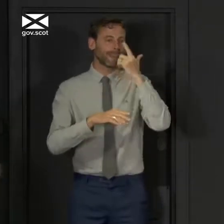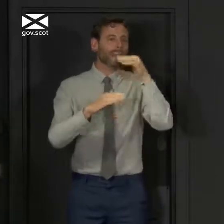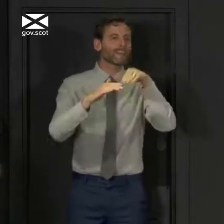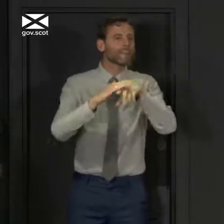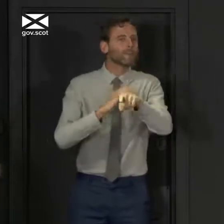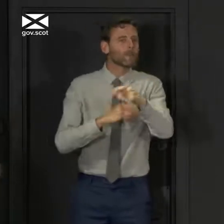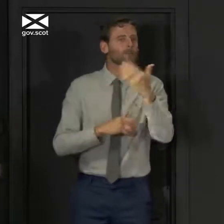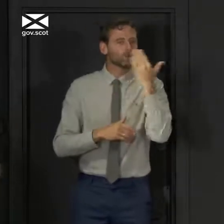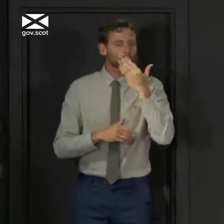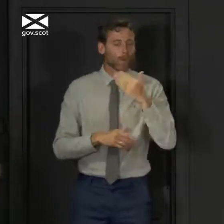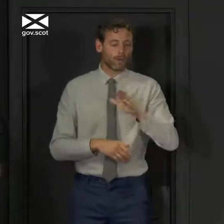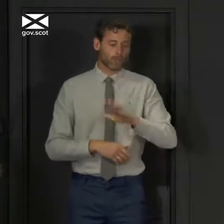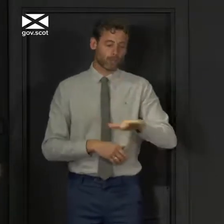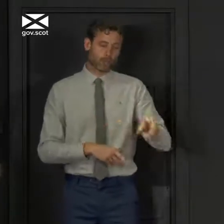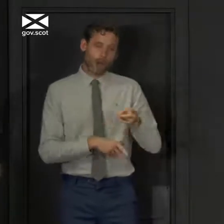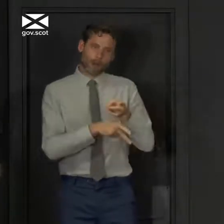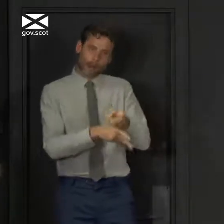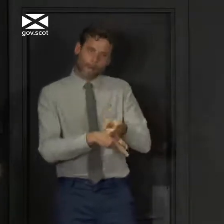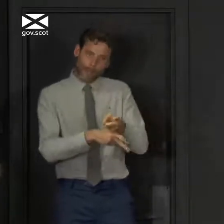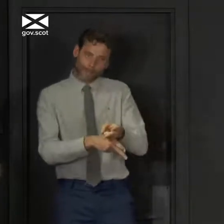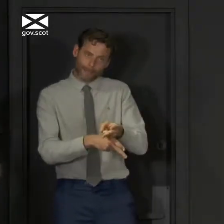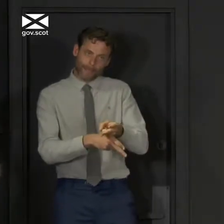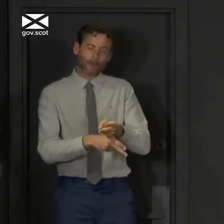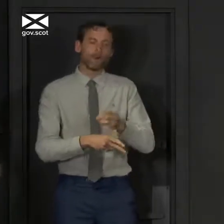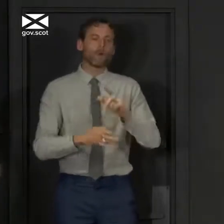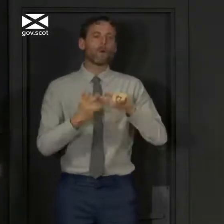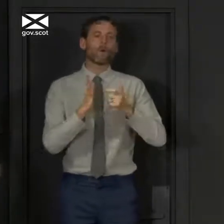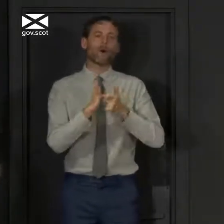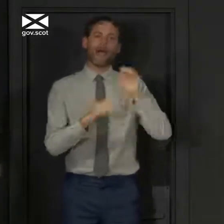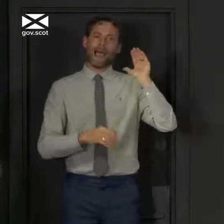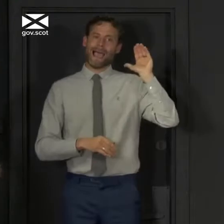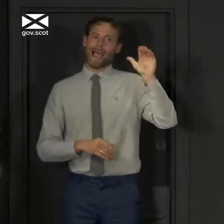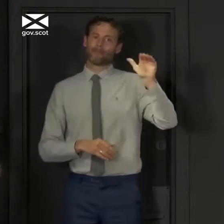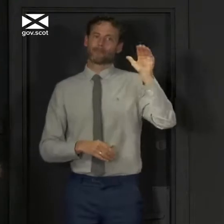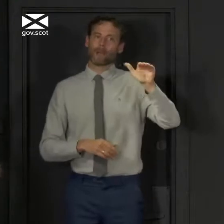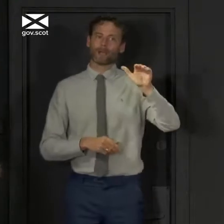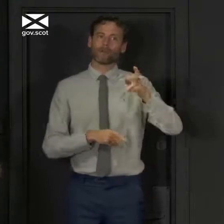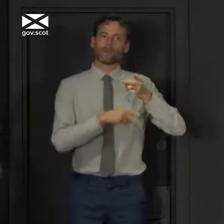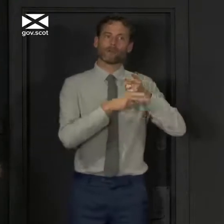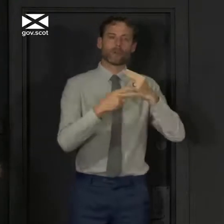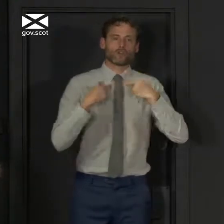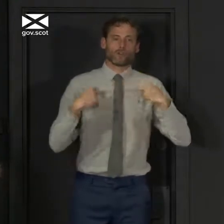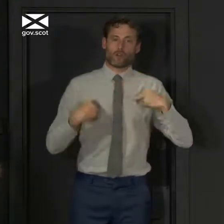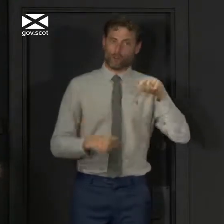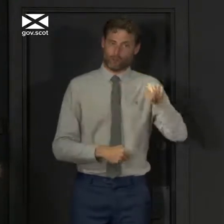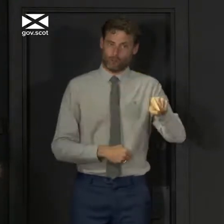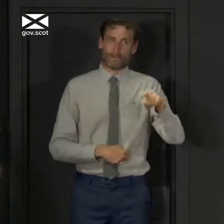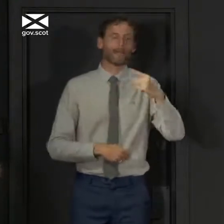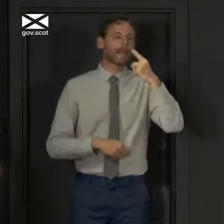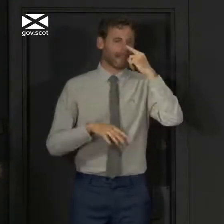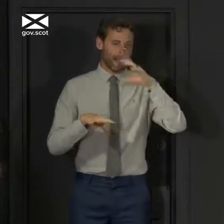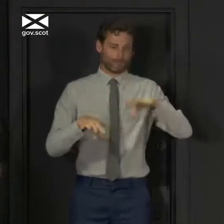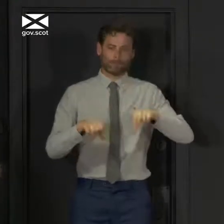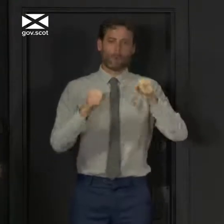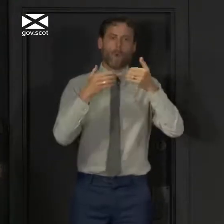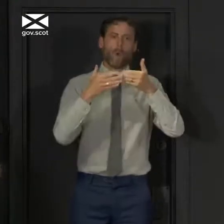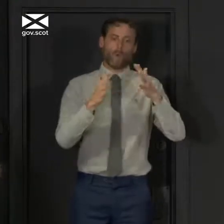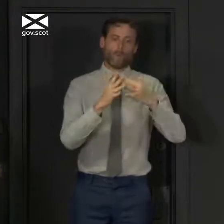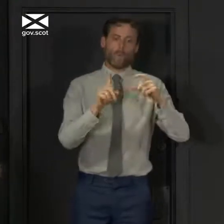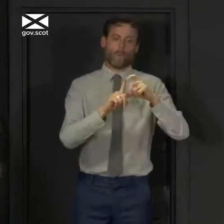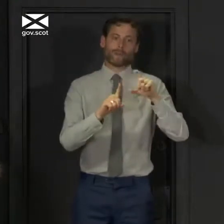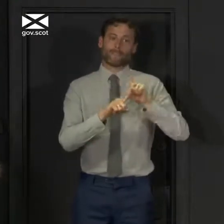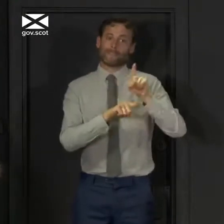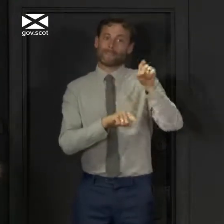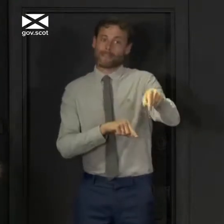Child-minding services and fully outdoor nursery provision will start to reopen from next Wednesday too. However,